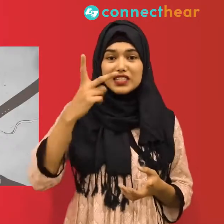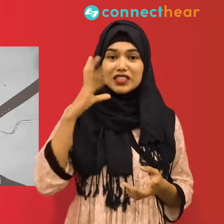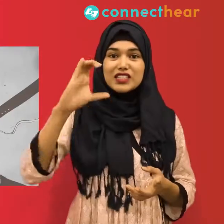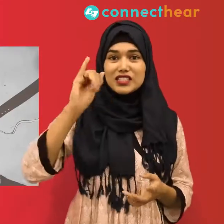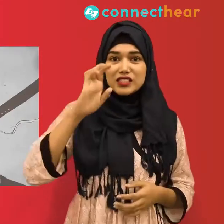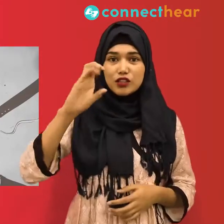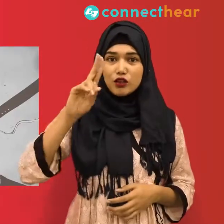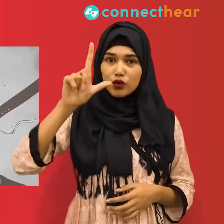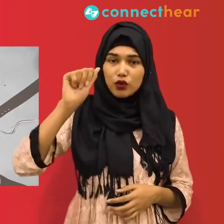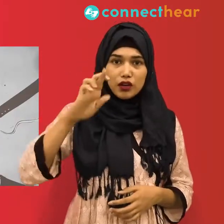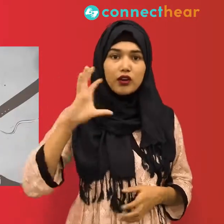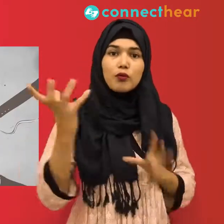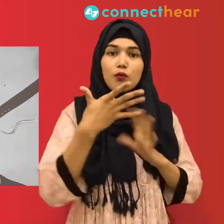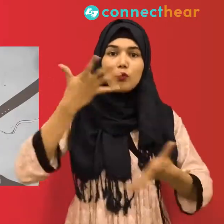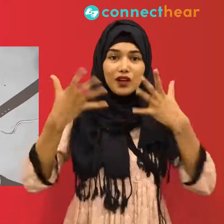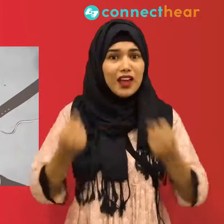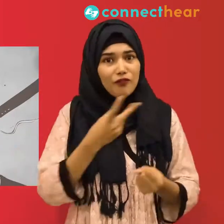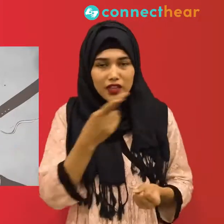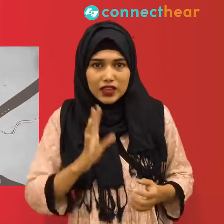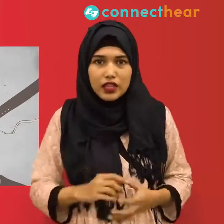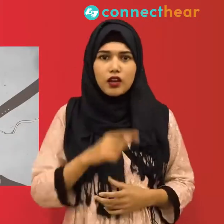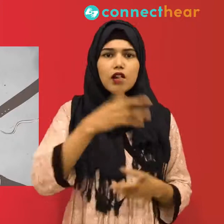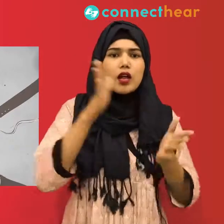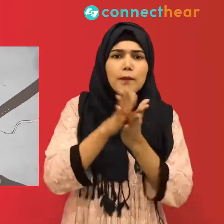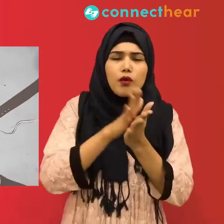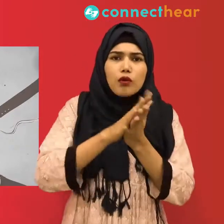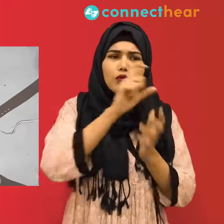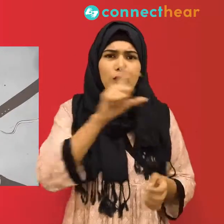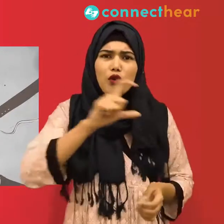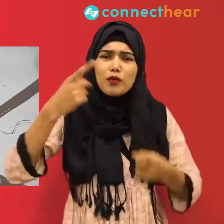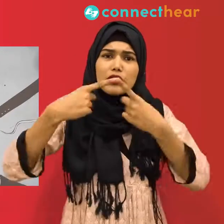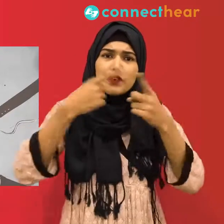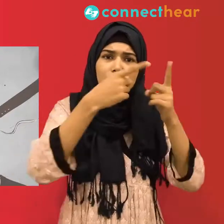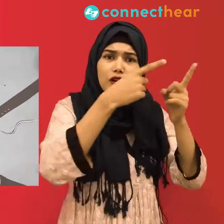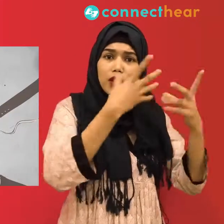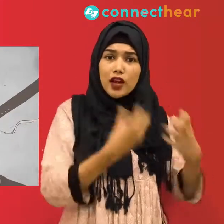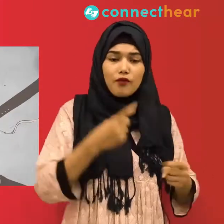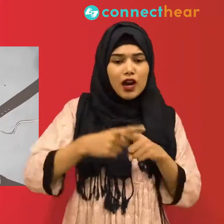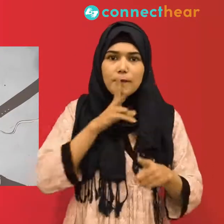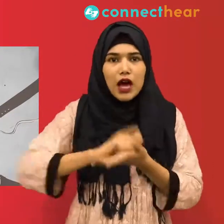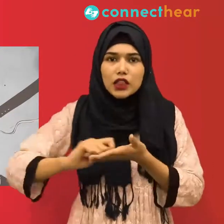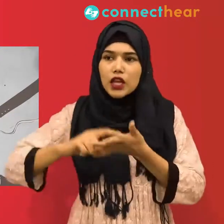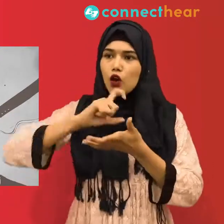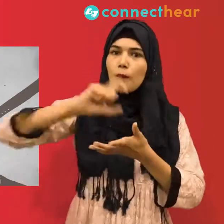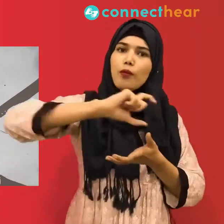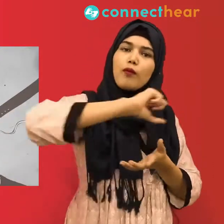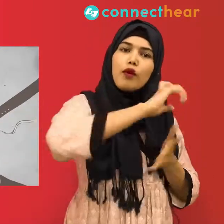publications report on the same initial piece of false information, which then appears to another author as having been